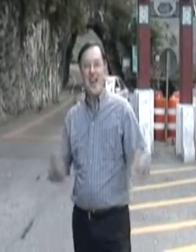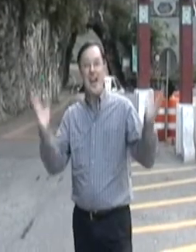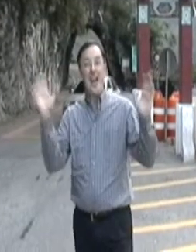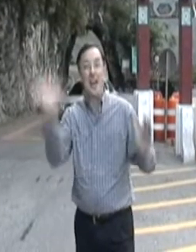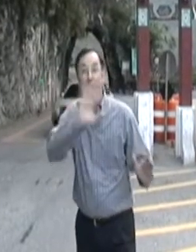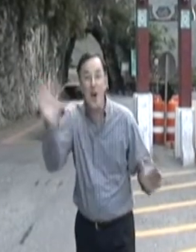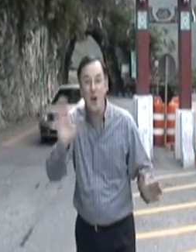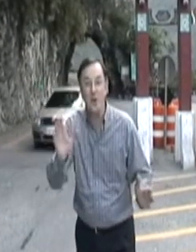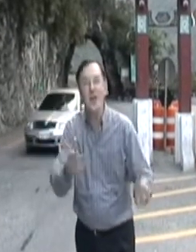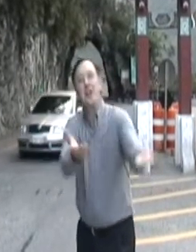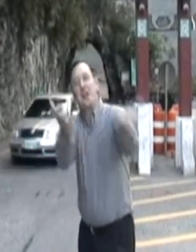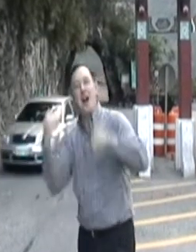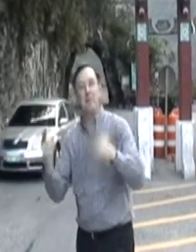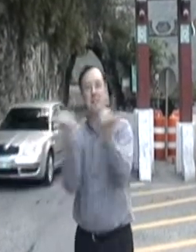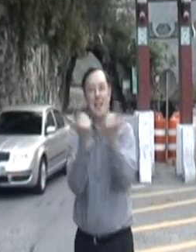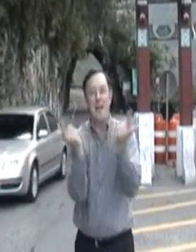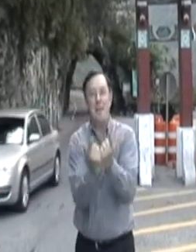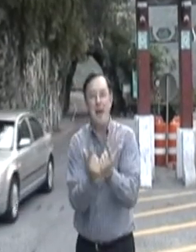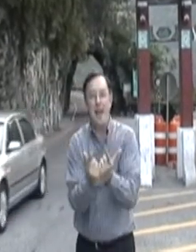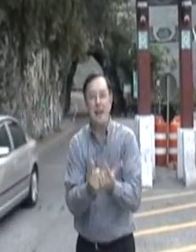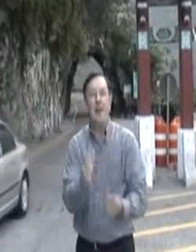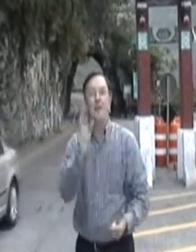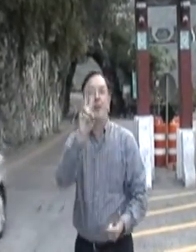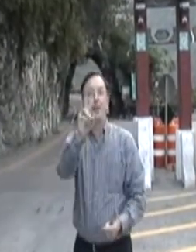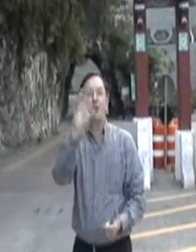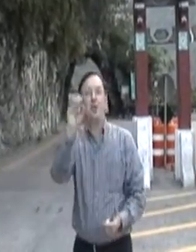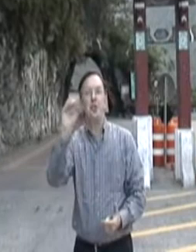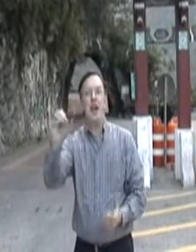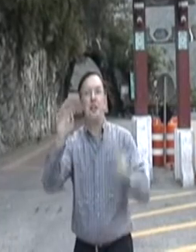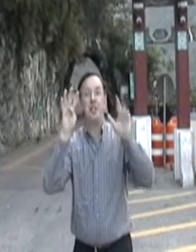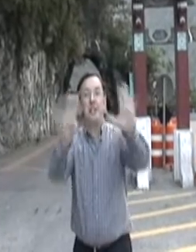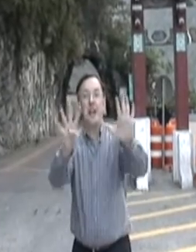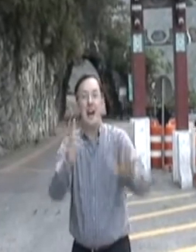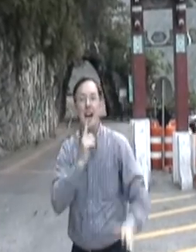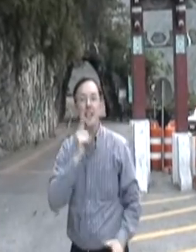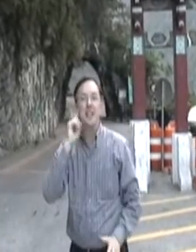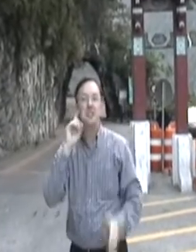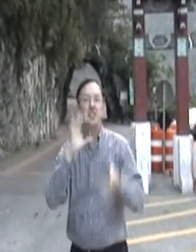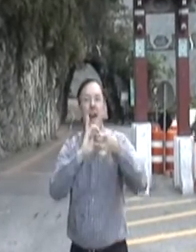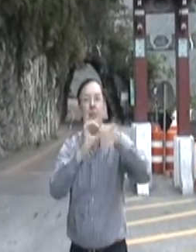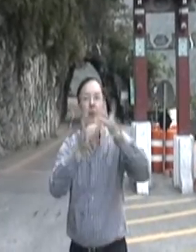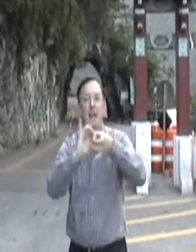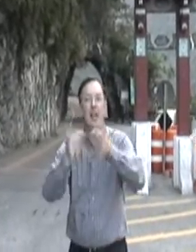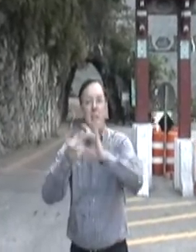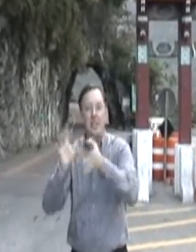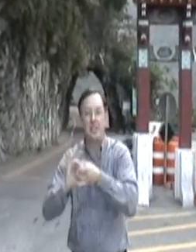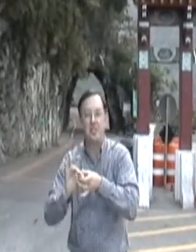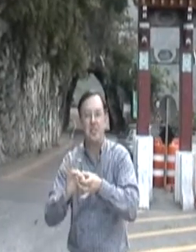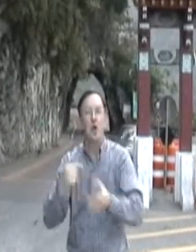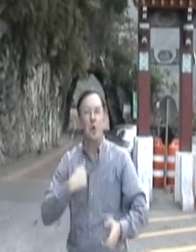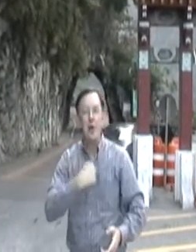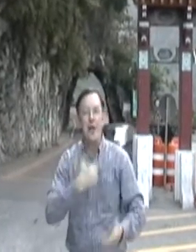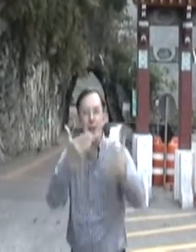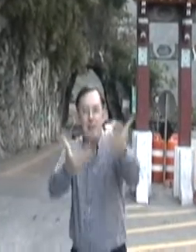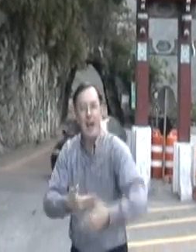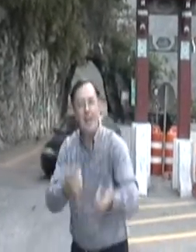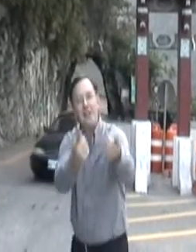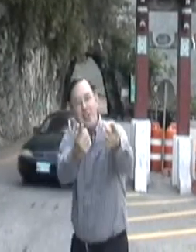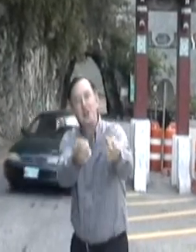Hello! Come to Taipei for the 2009 Deaf Olympics. We are inviting you